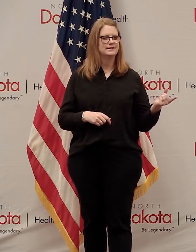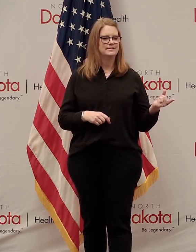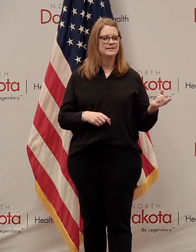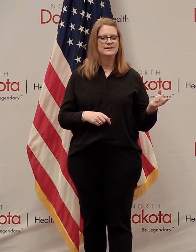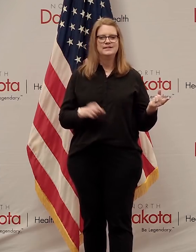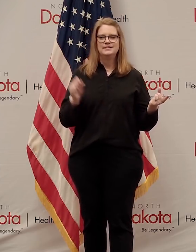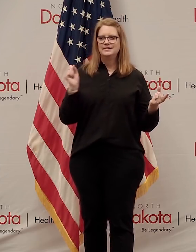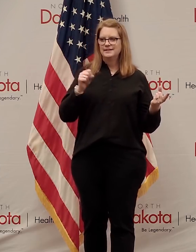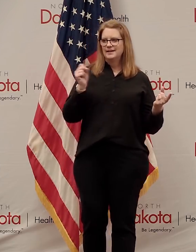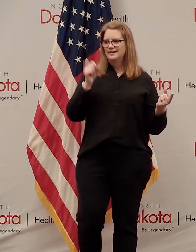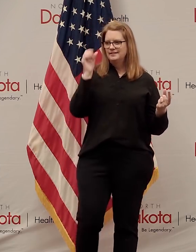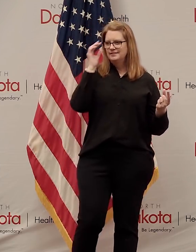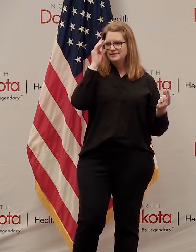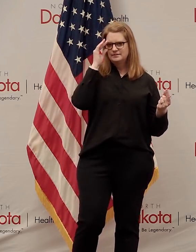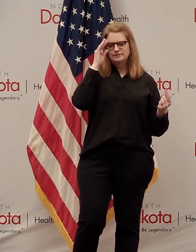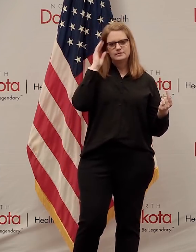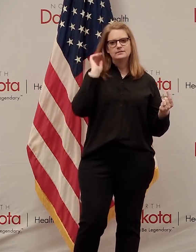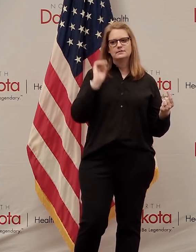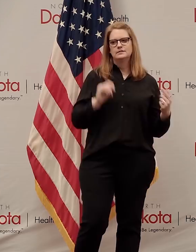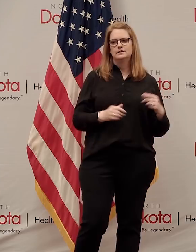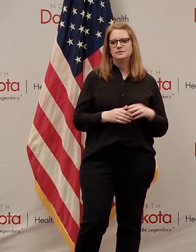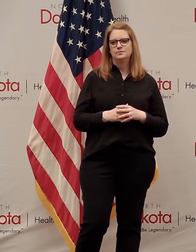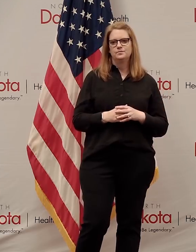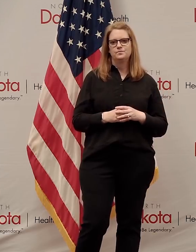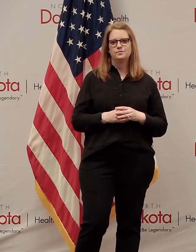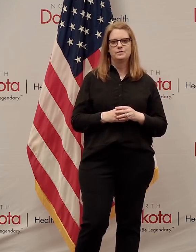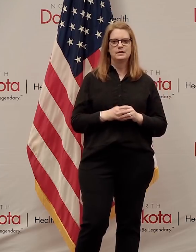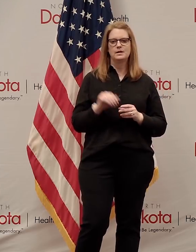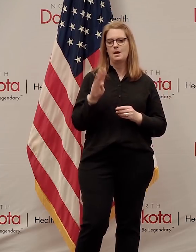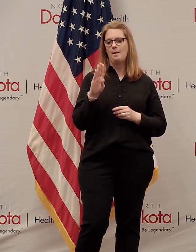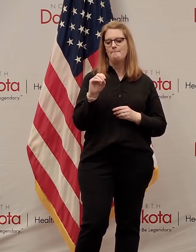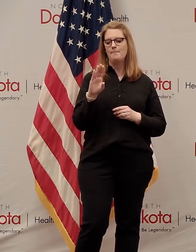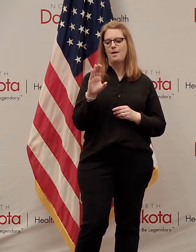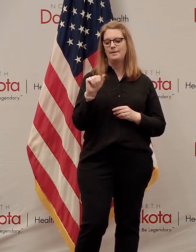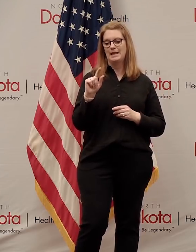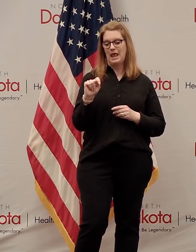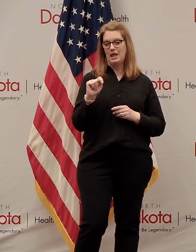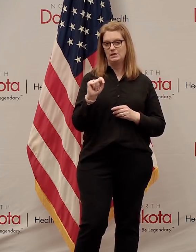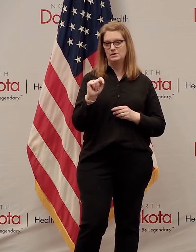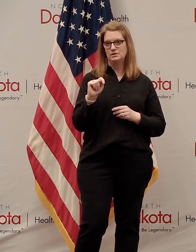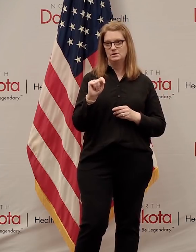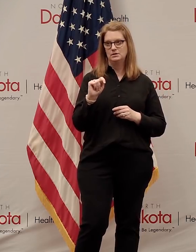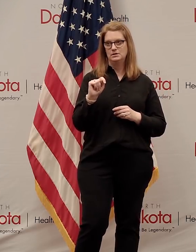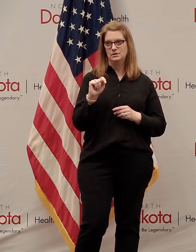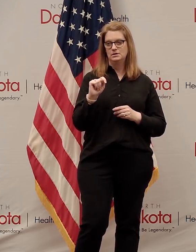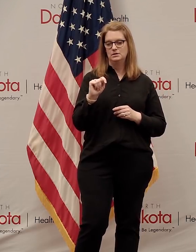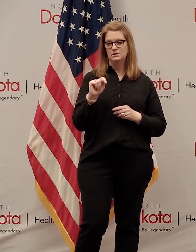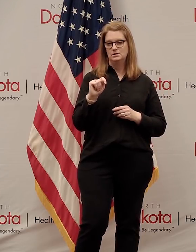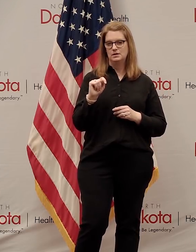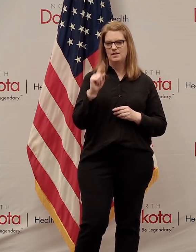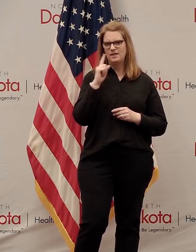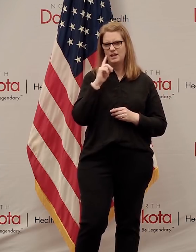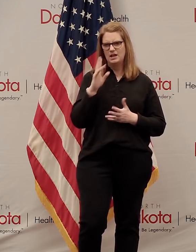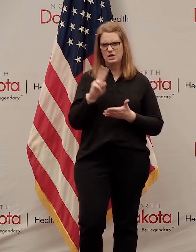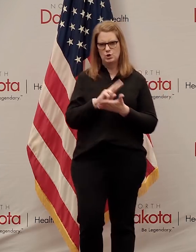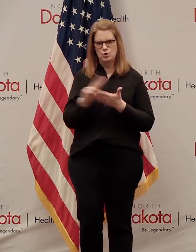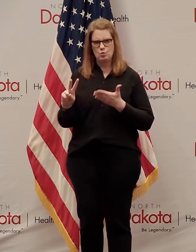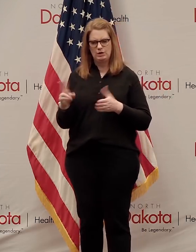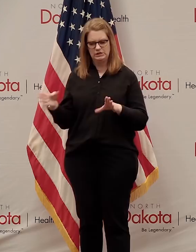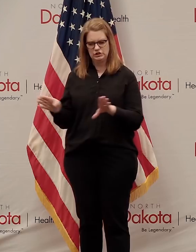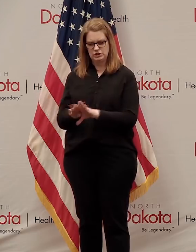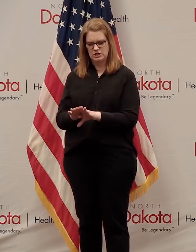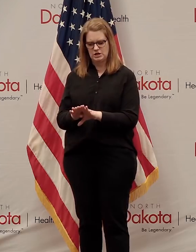Yeah, the, Bobcat, they had a, I think they had a two-week shutdown.